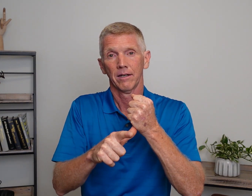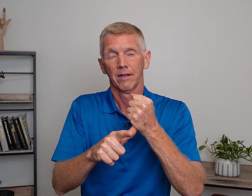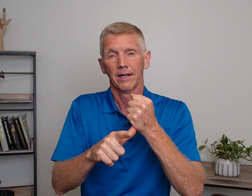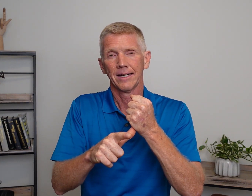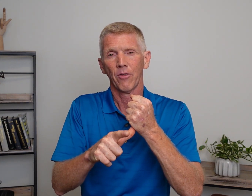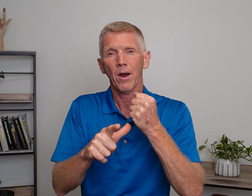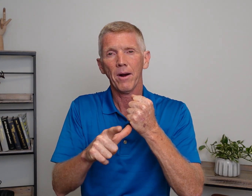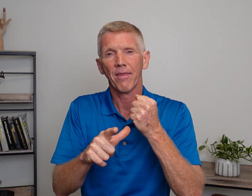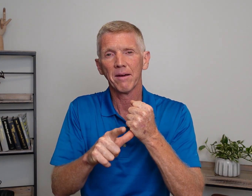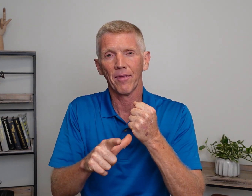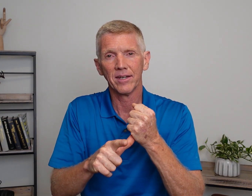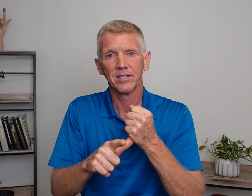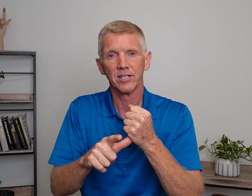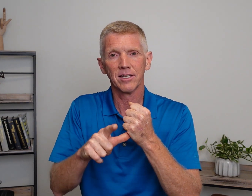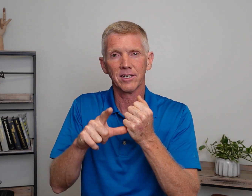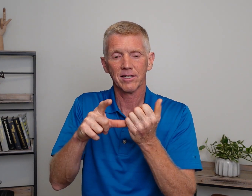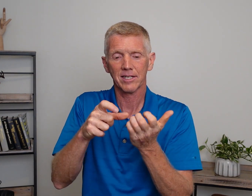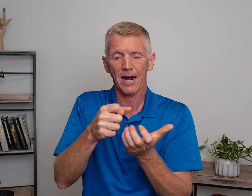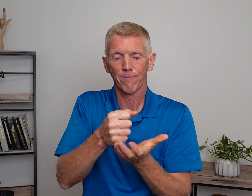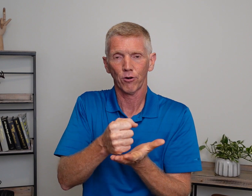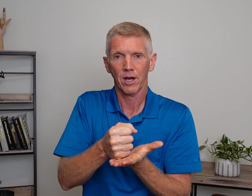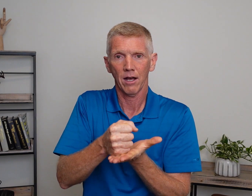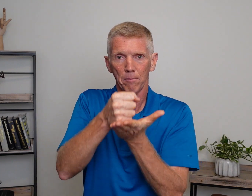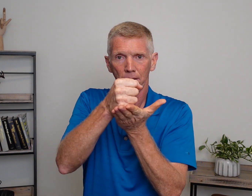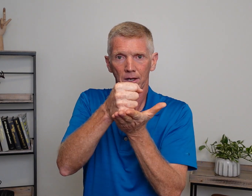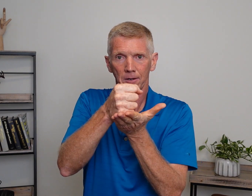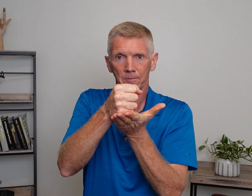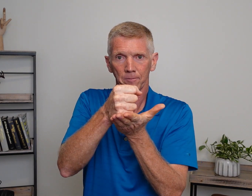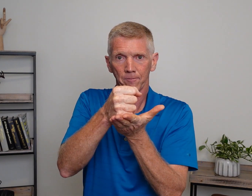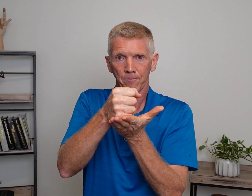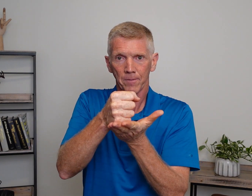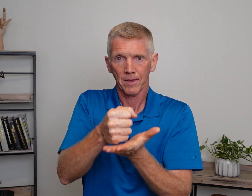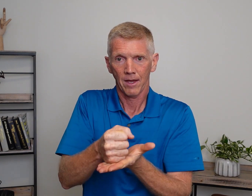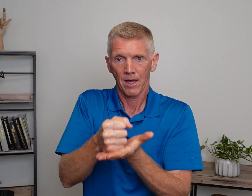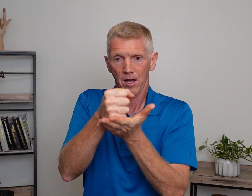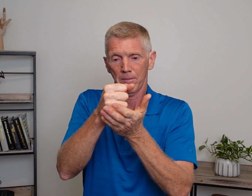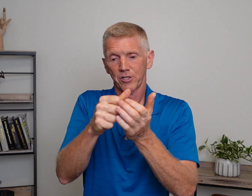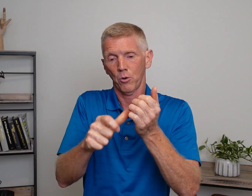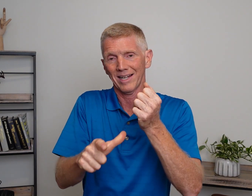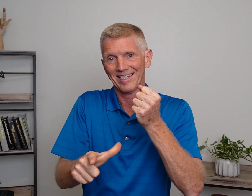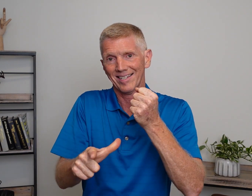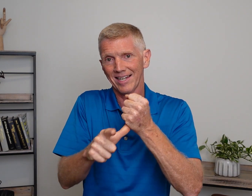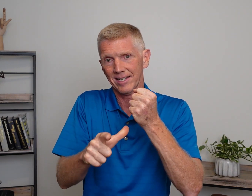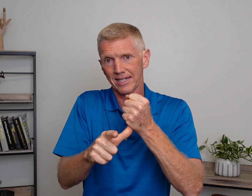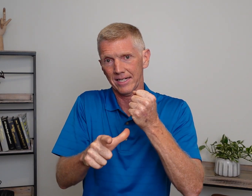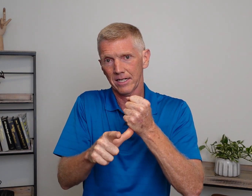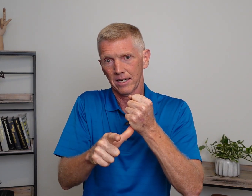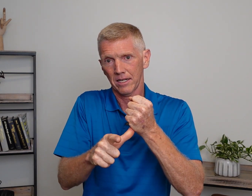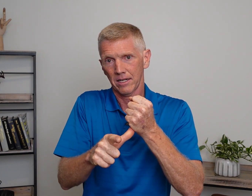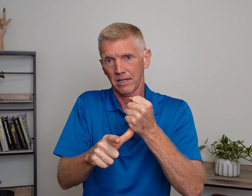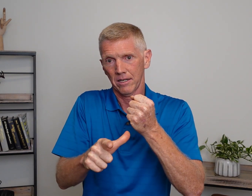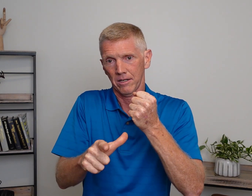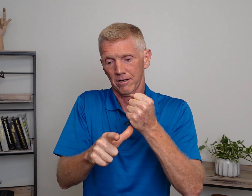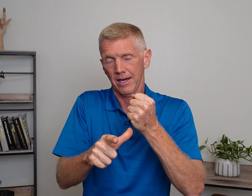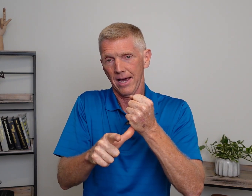Now, the way I think about this is this is the sign for help. Help. So, an assistant. Okay?